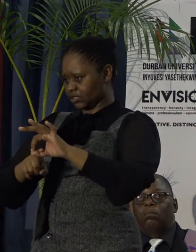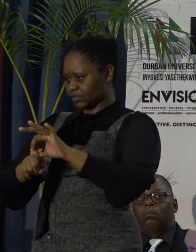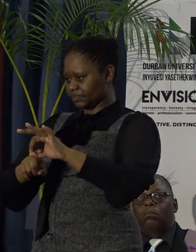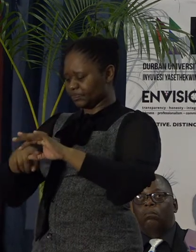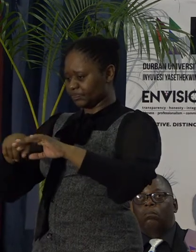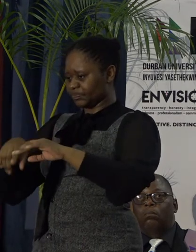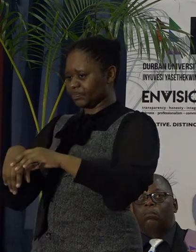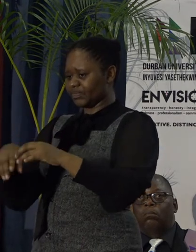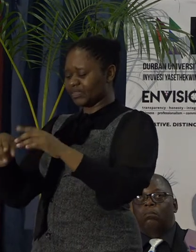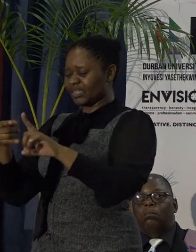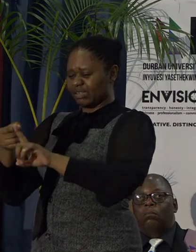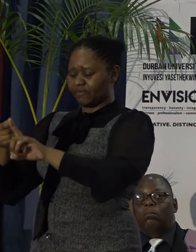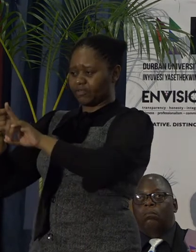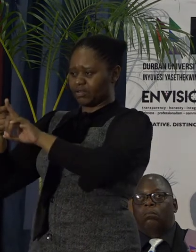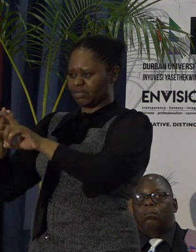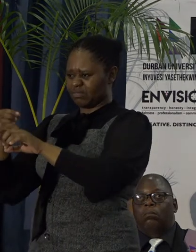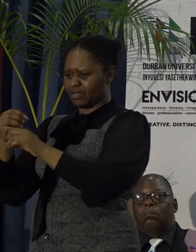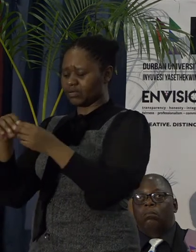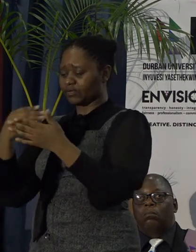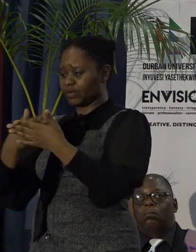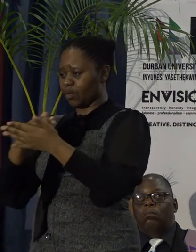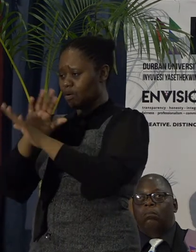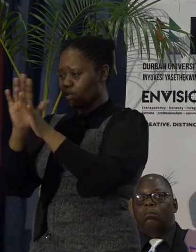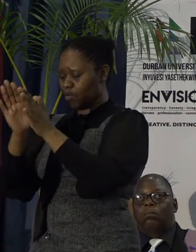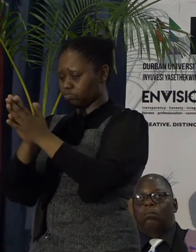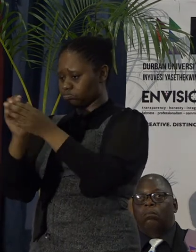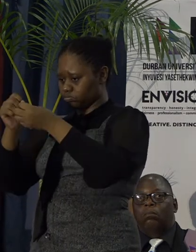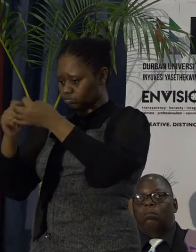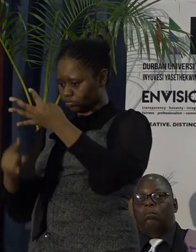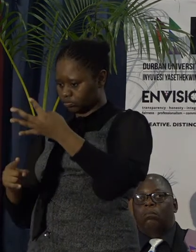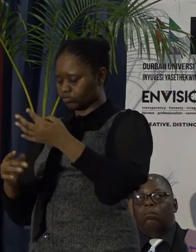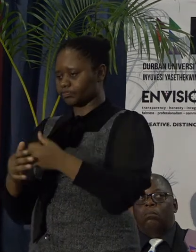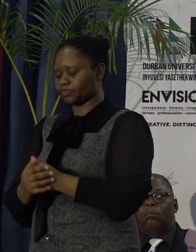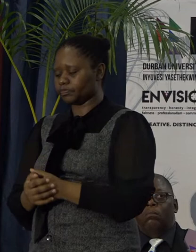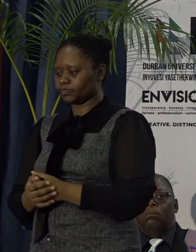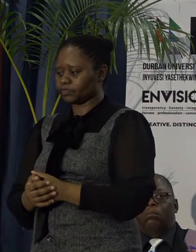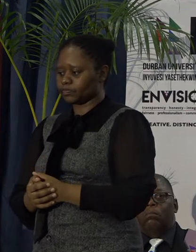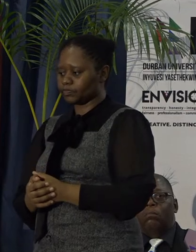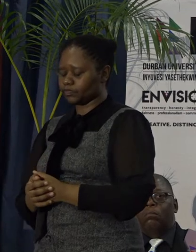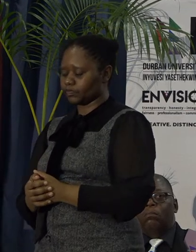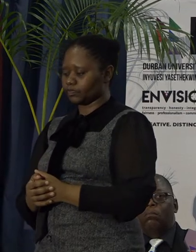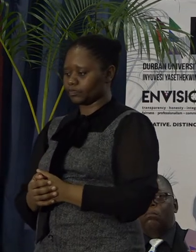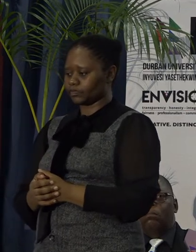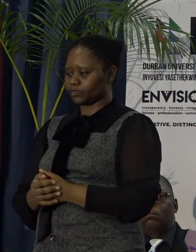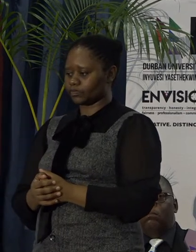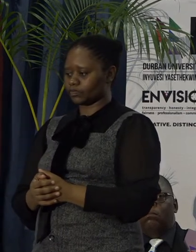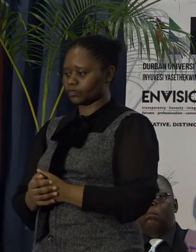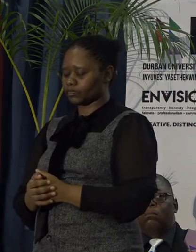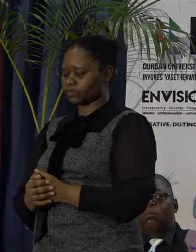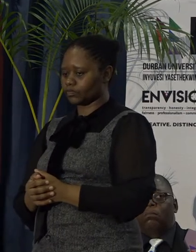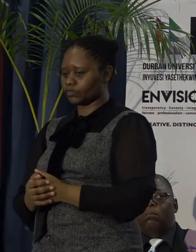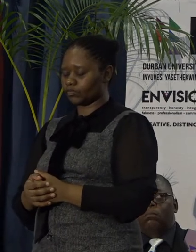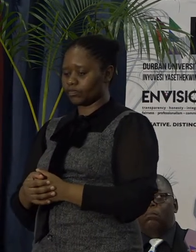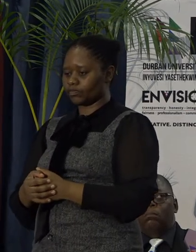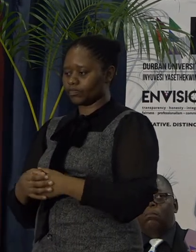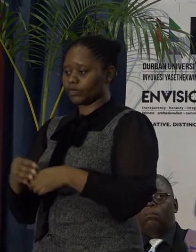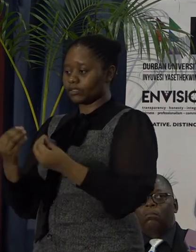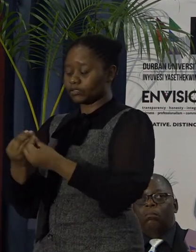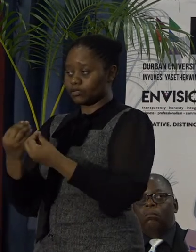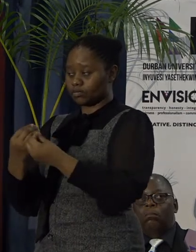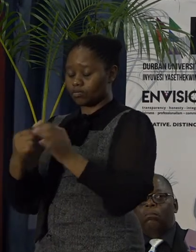virtual reality, simulation, and so forth, where is Professor Taku, are at our